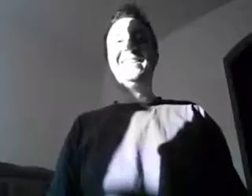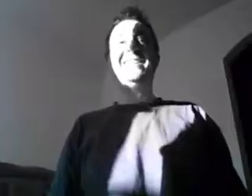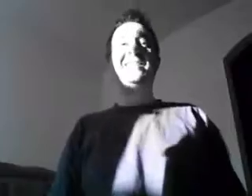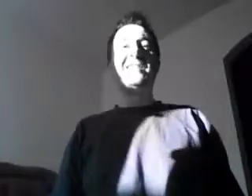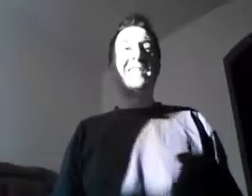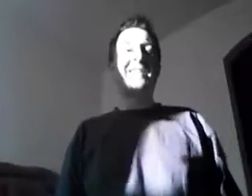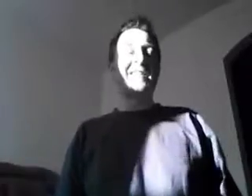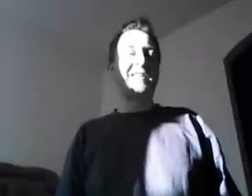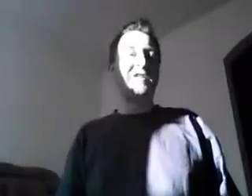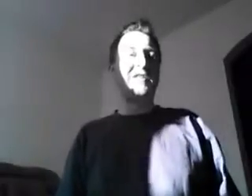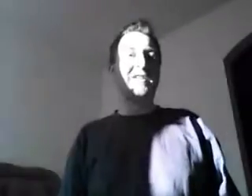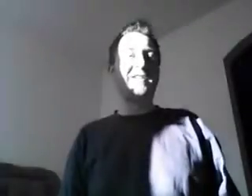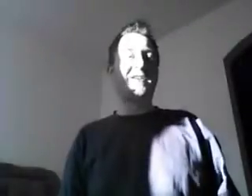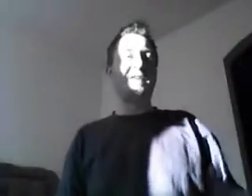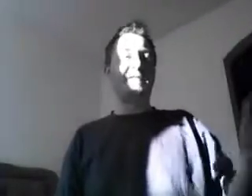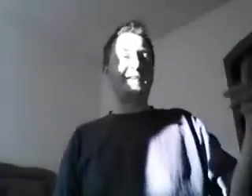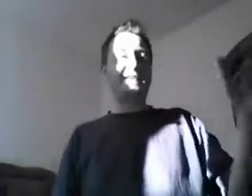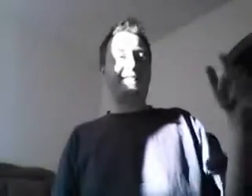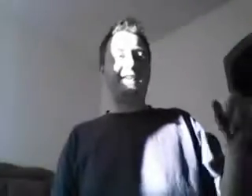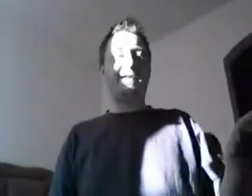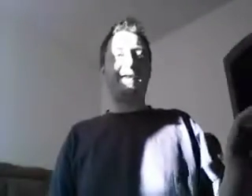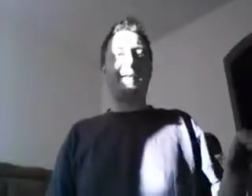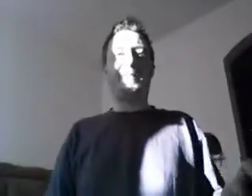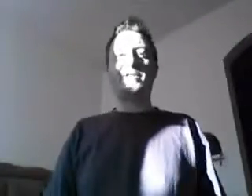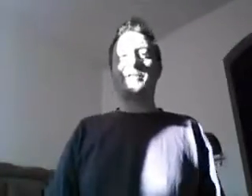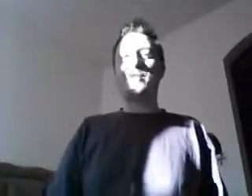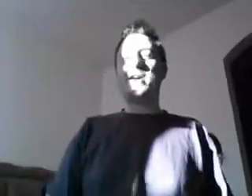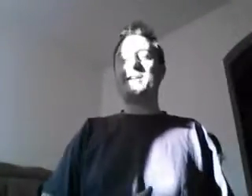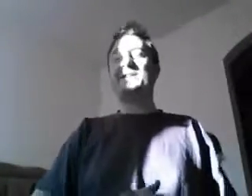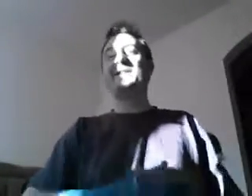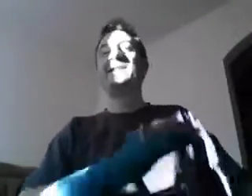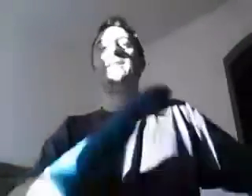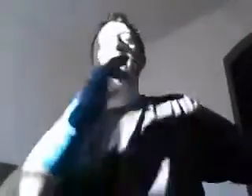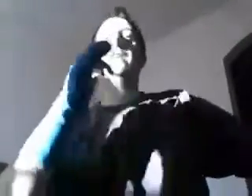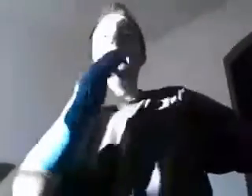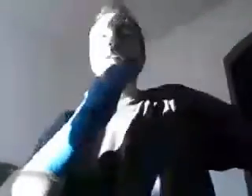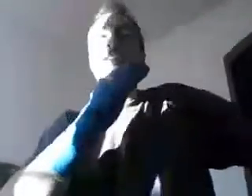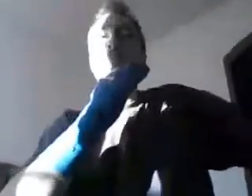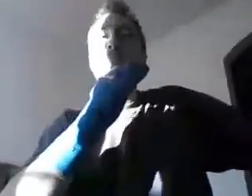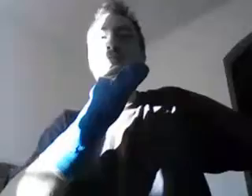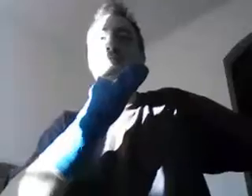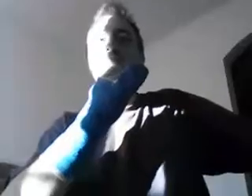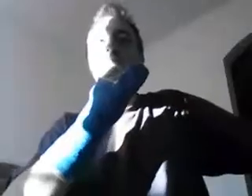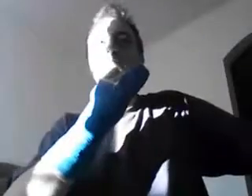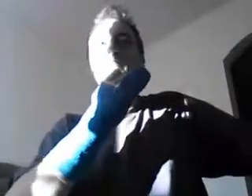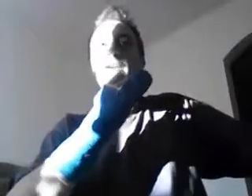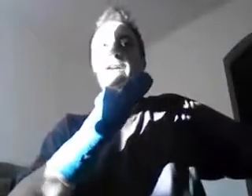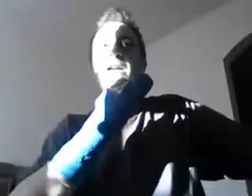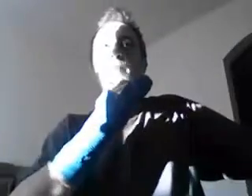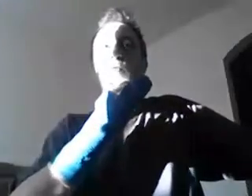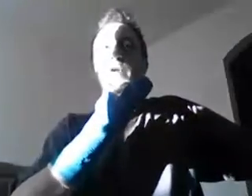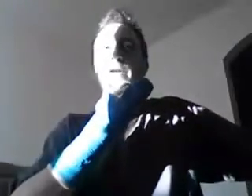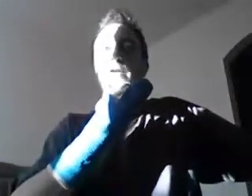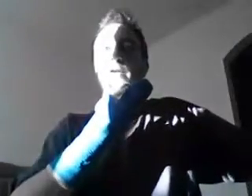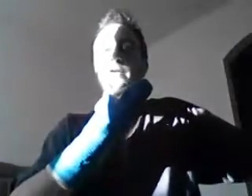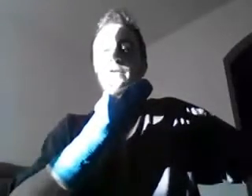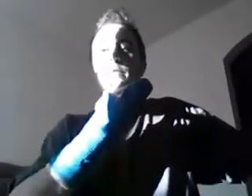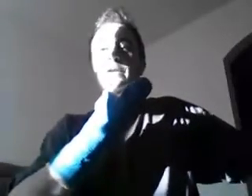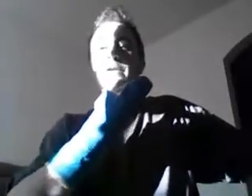Just listening to the, you know, that there Pussy Riot, I Can't Breathe, where they